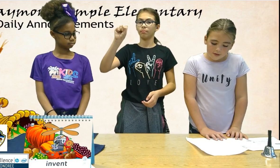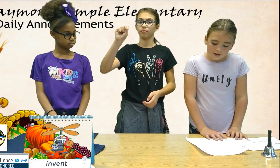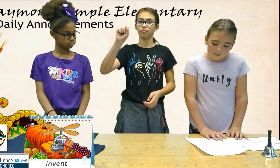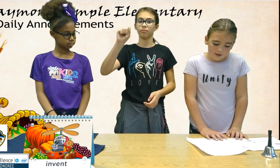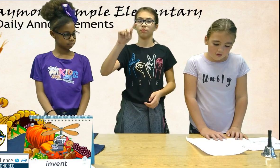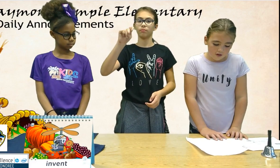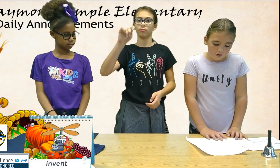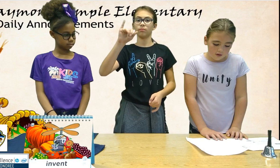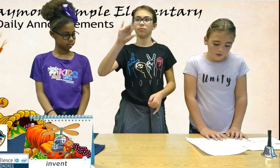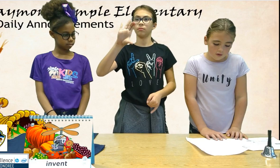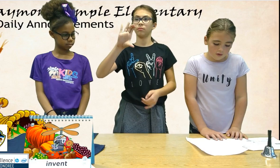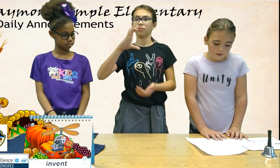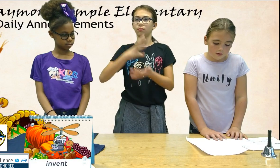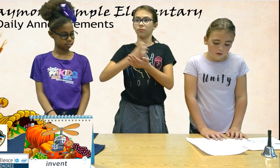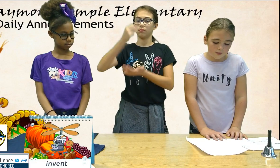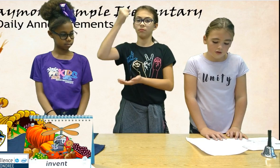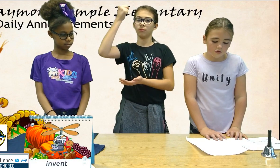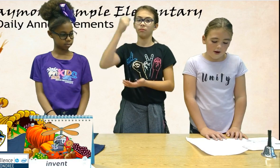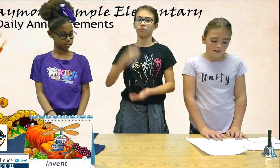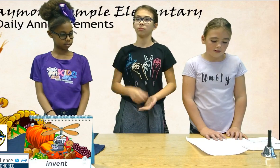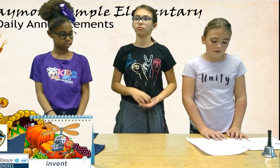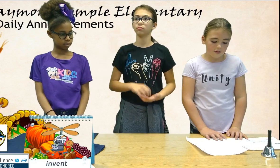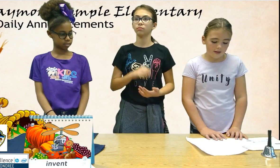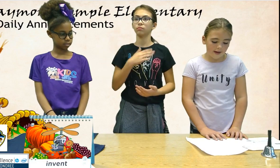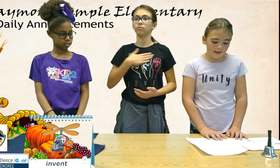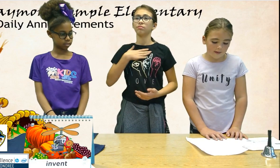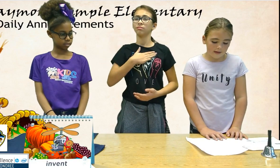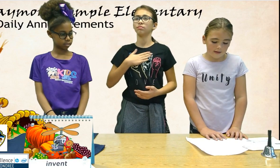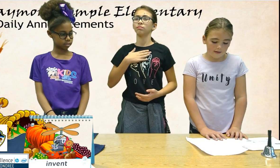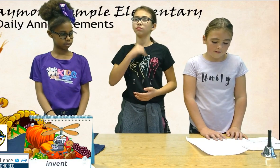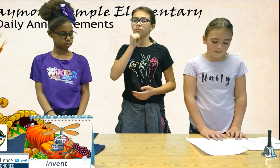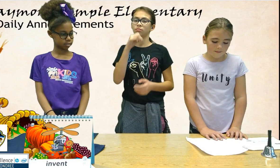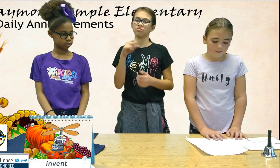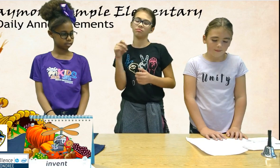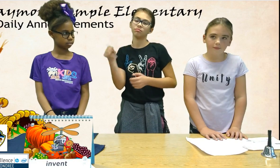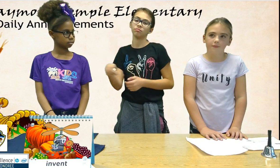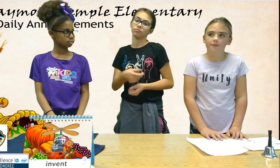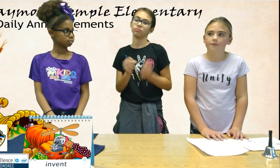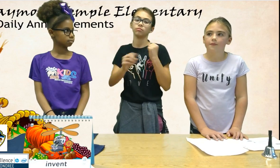Please make sure you don't put trash in the recycling bins.